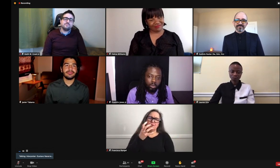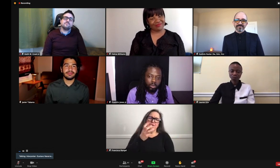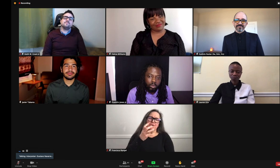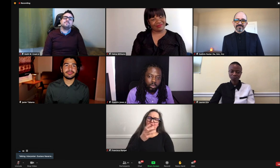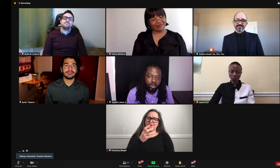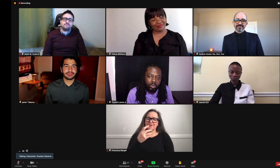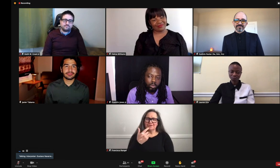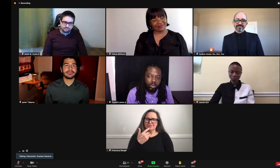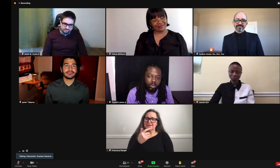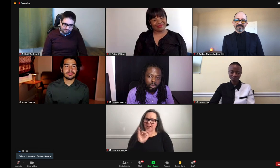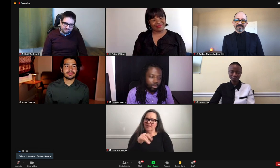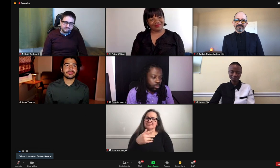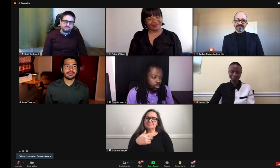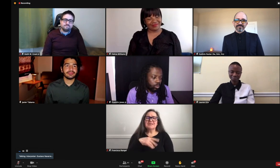or animated stories.